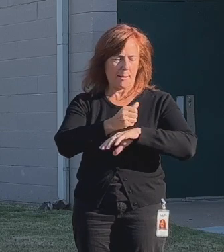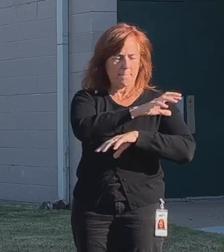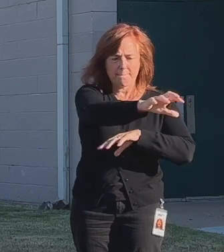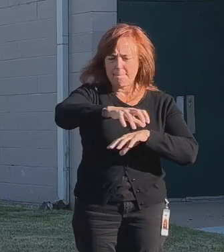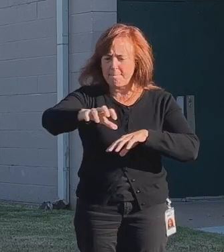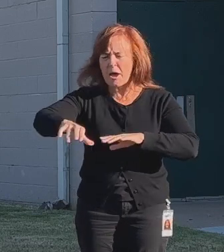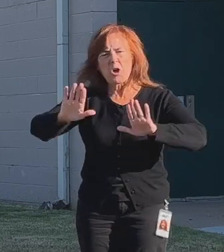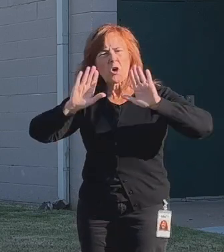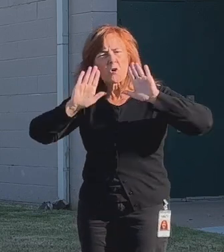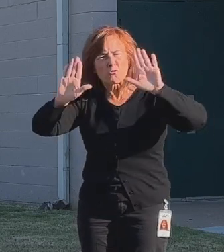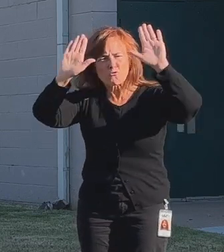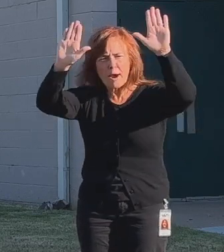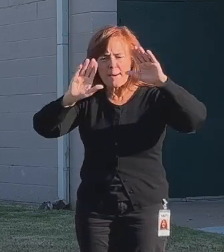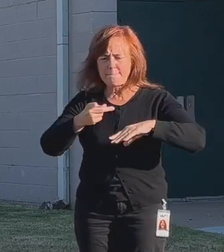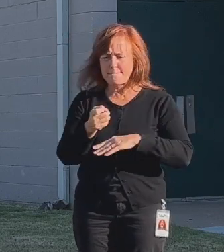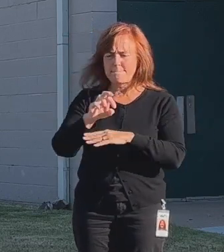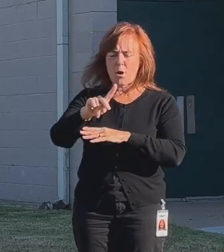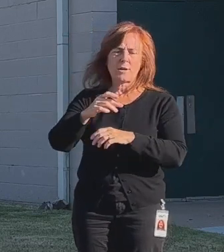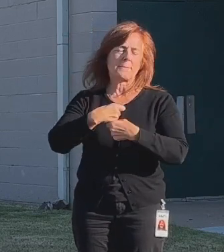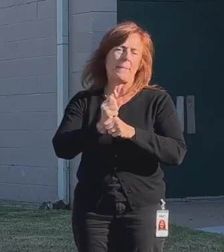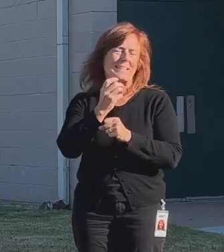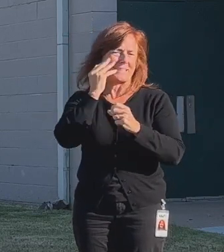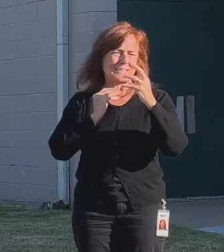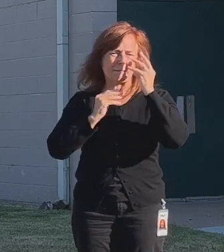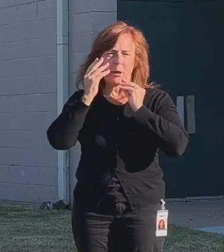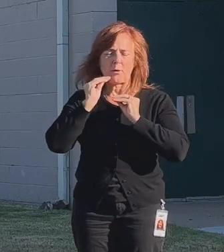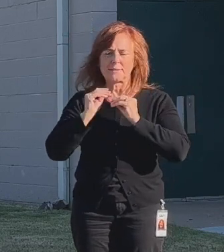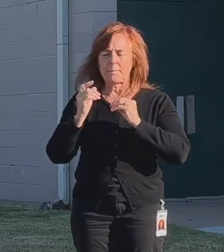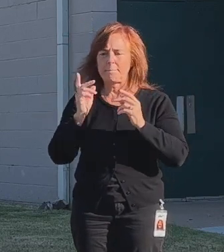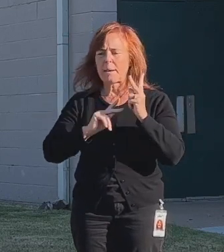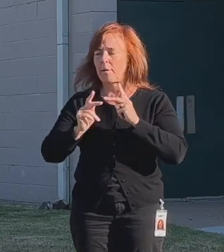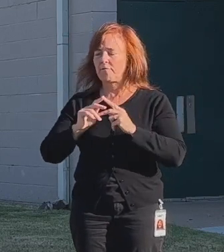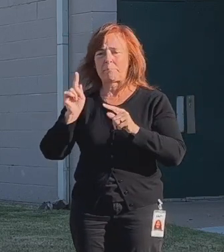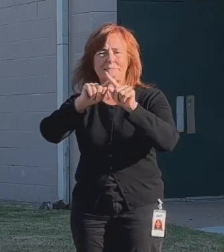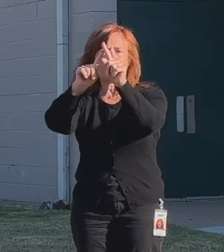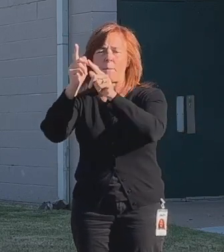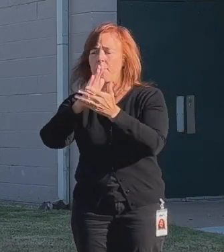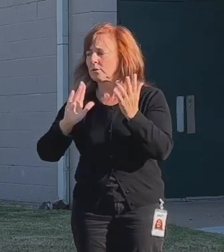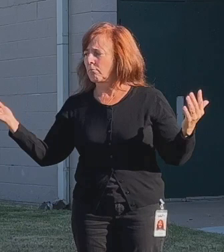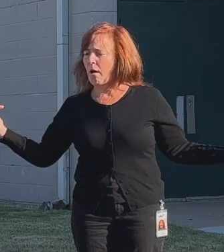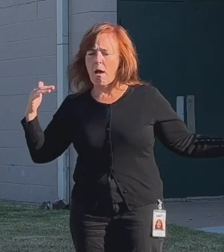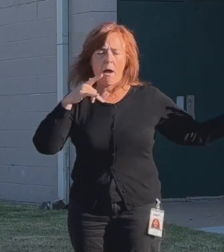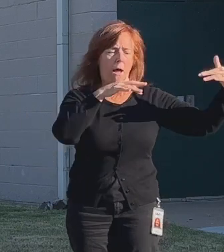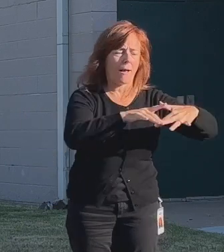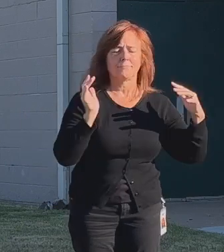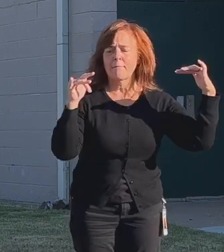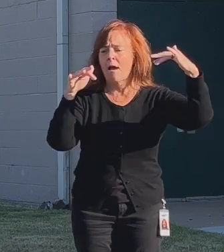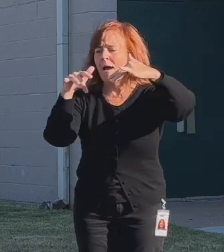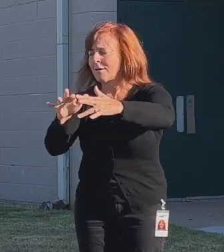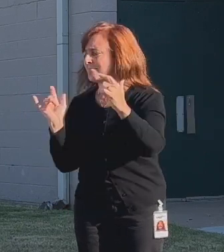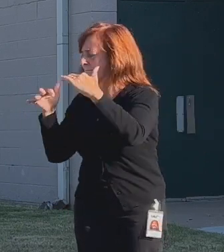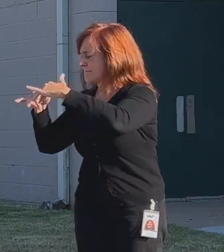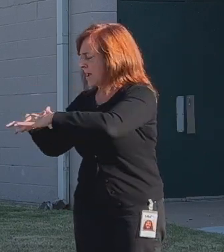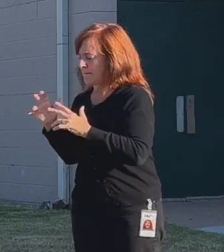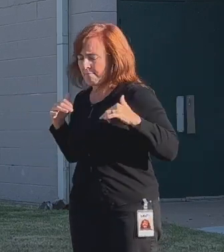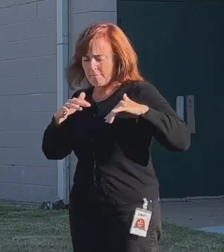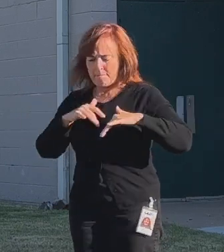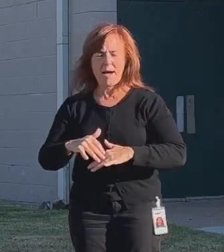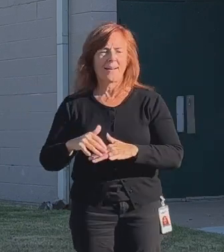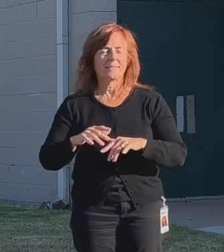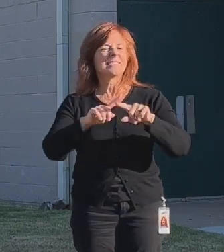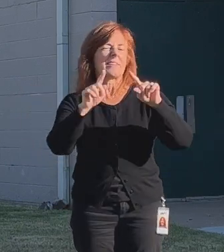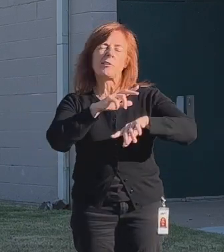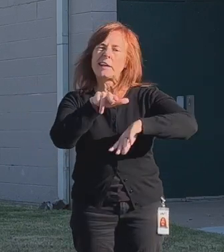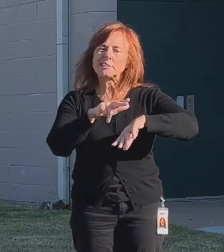great parks is a way, it creates experiences that bring people from all parts of our community, all walks of life, different